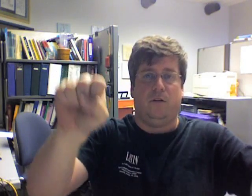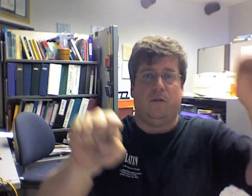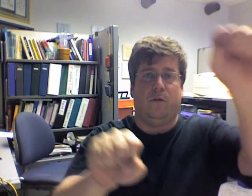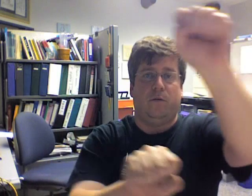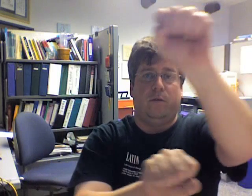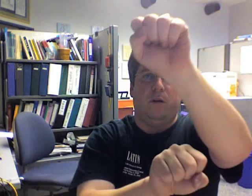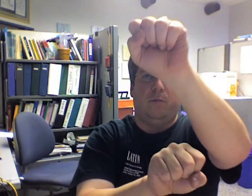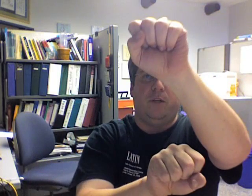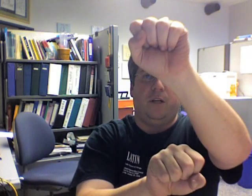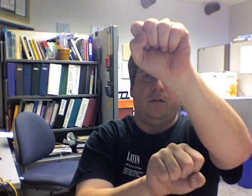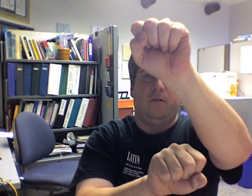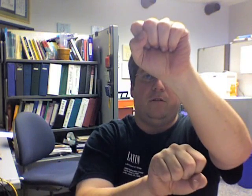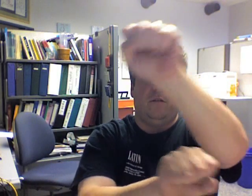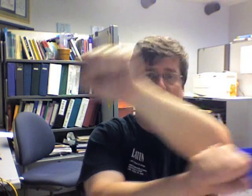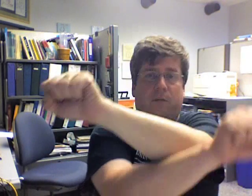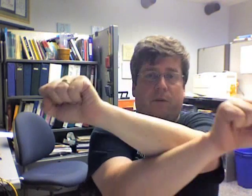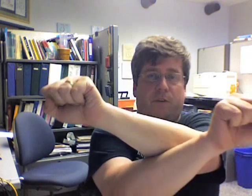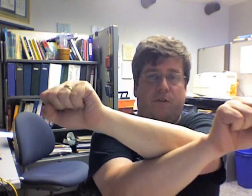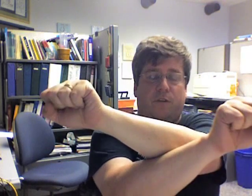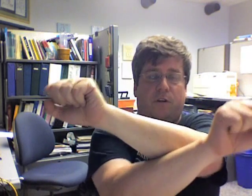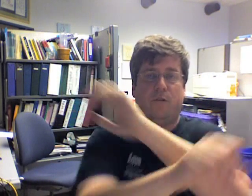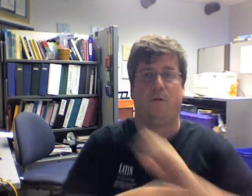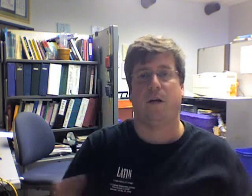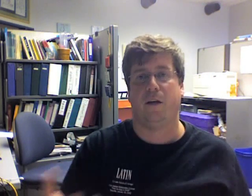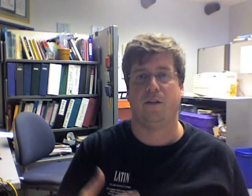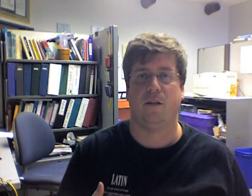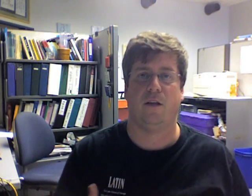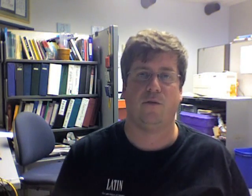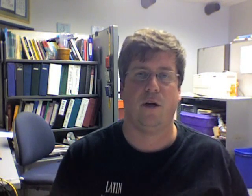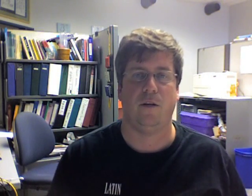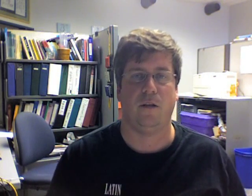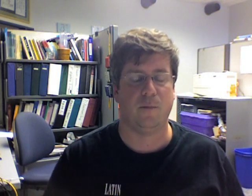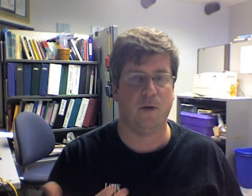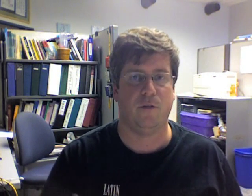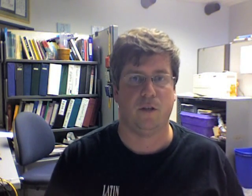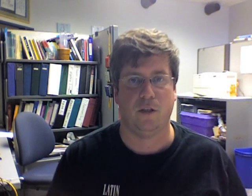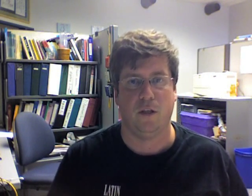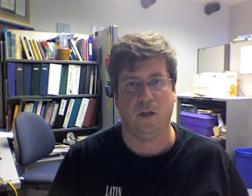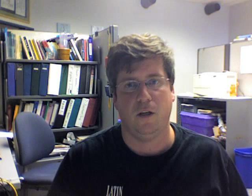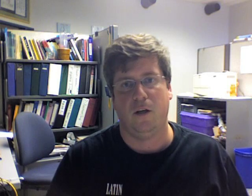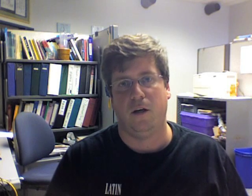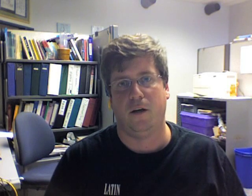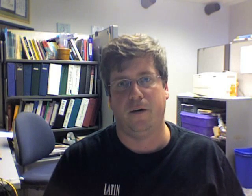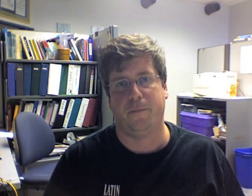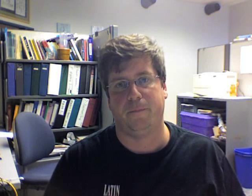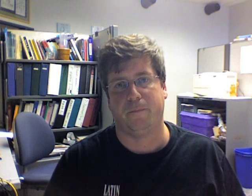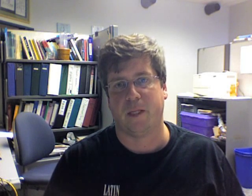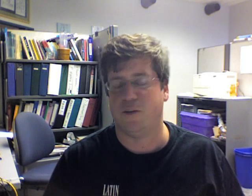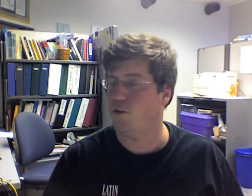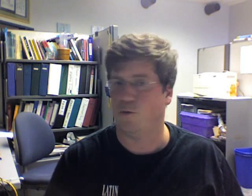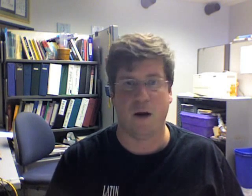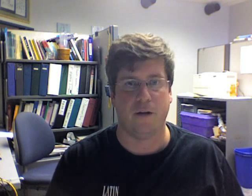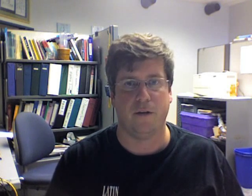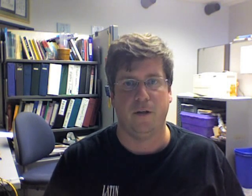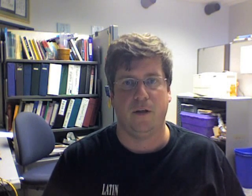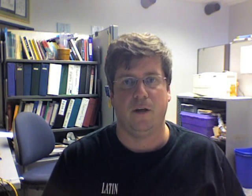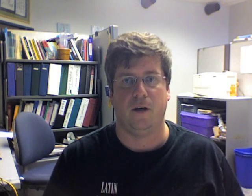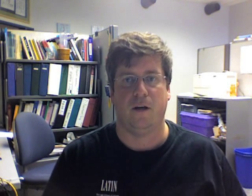Go up to here, and then we finish it off. Okay, and I say, that's great. That's perfect. Um, that's just right. Uh,